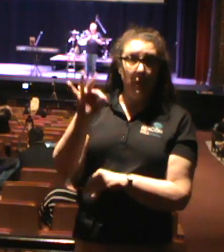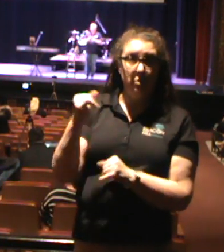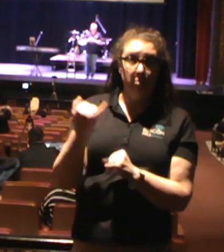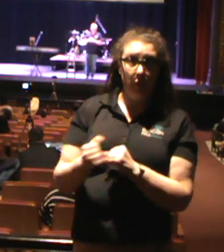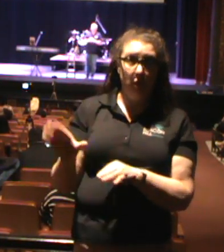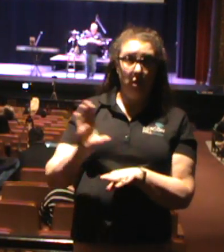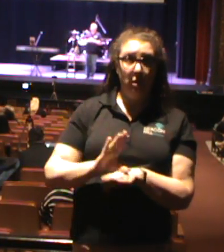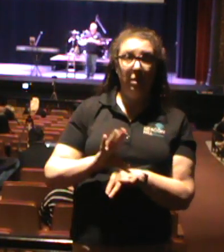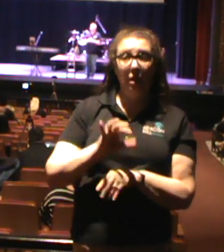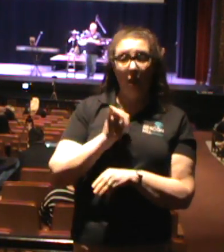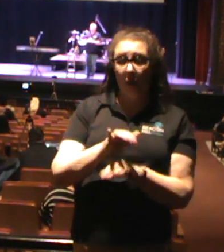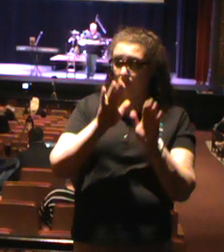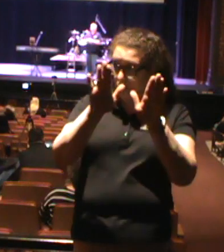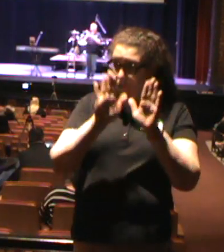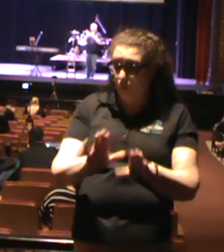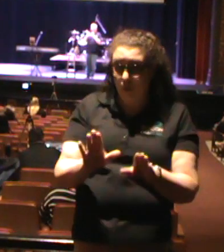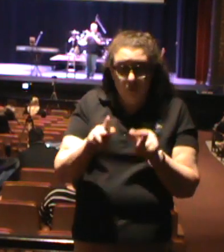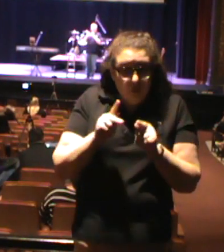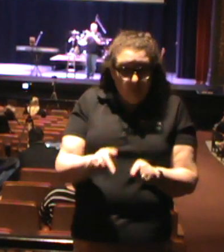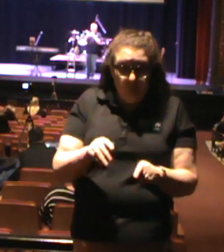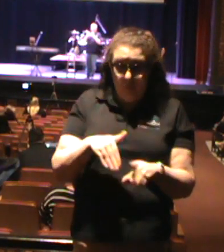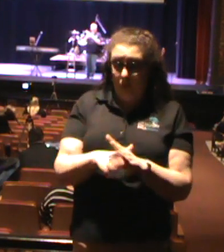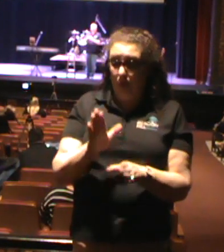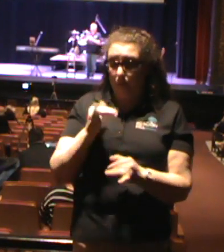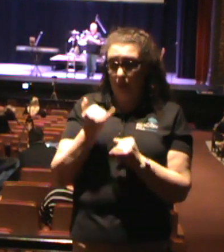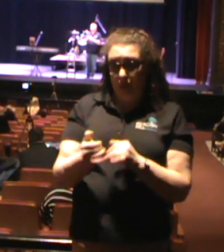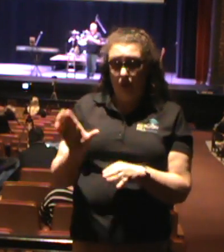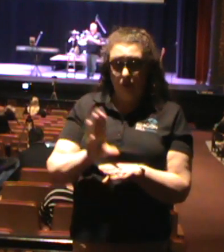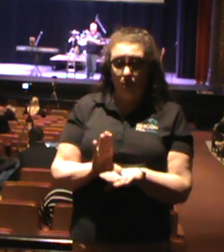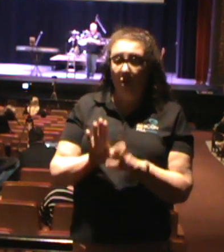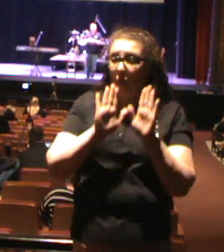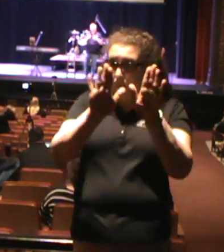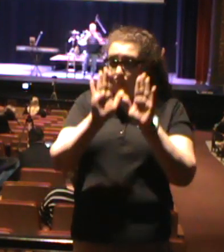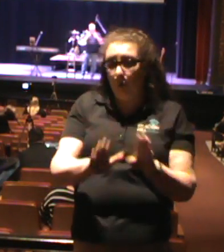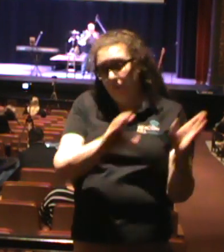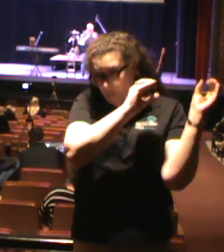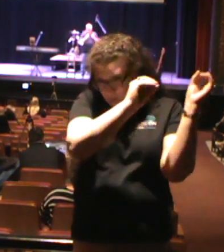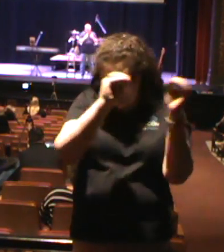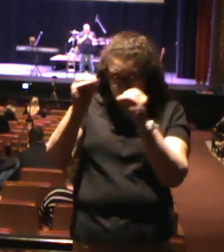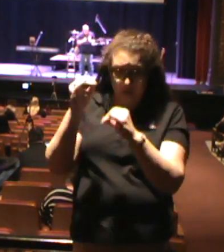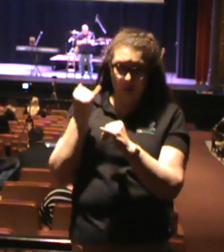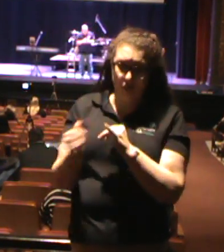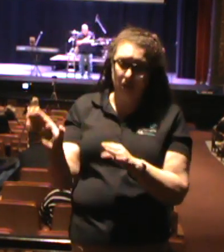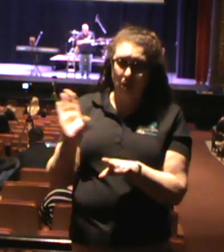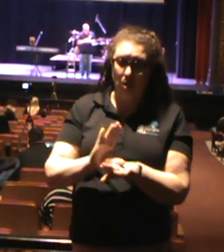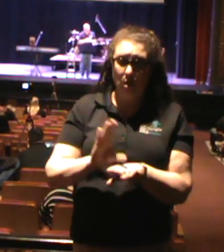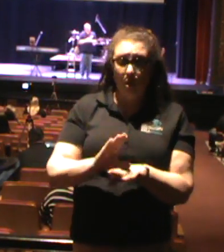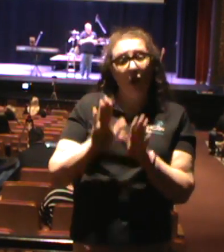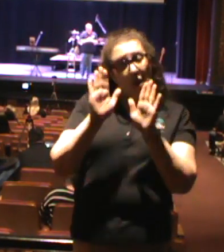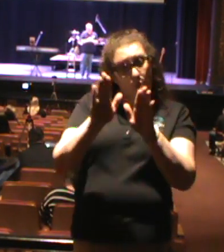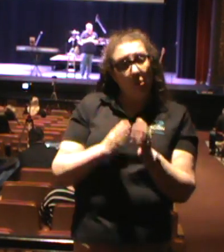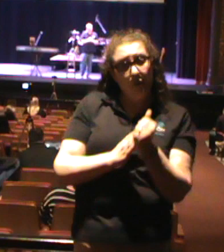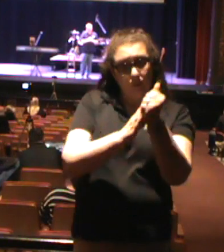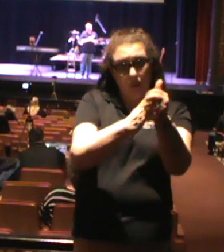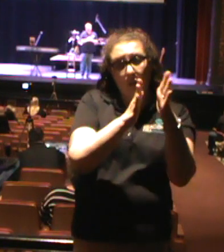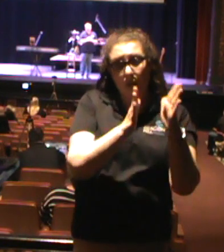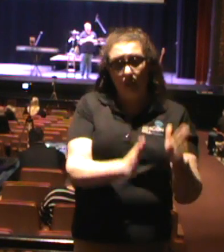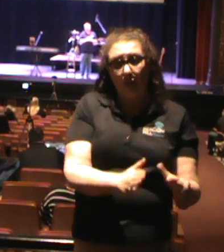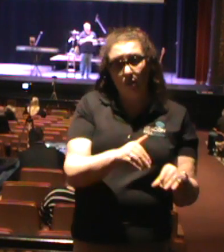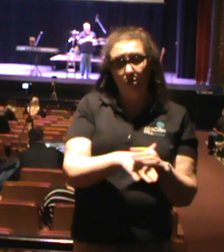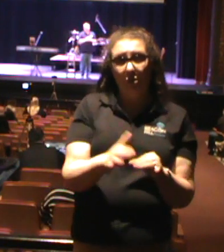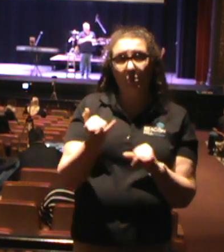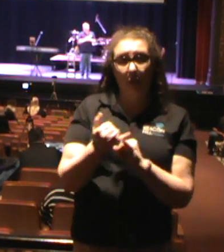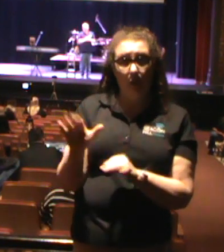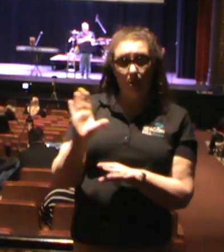people in my last church. There were some great teachers in my last church. There were some great leaders in my last church.